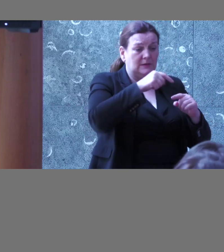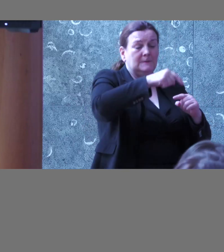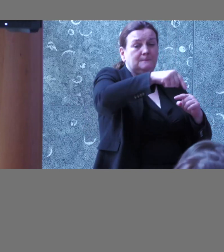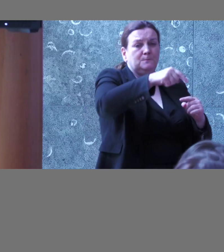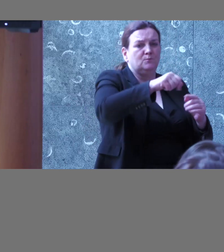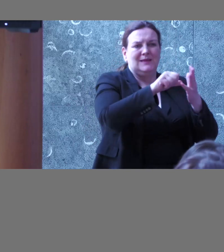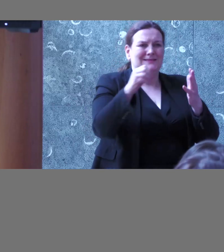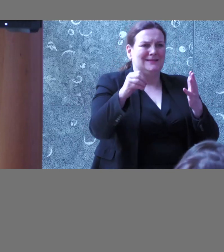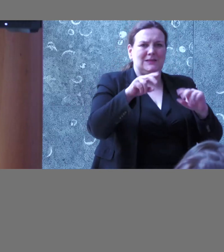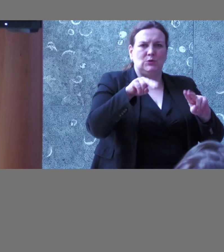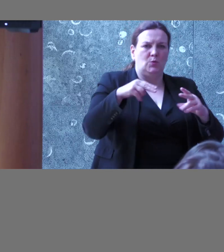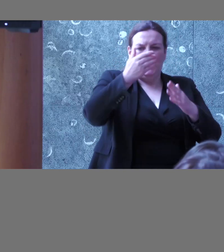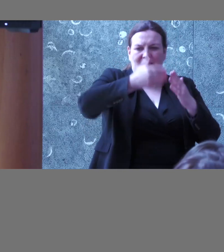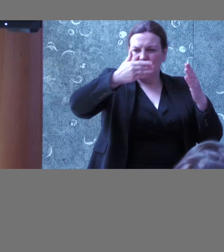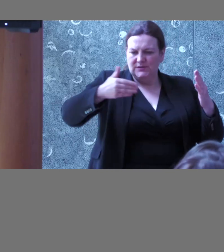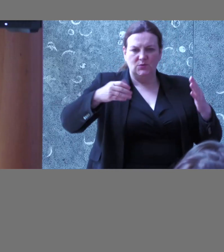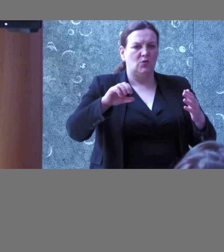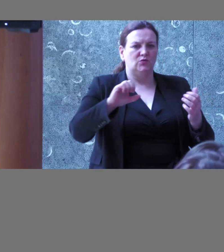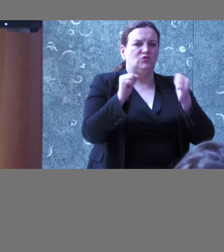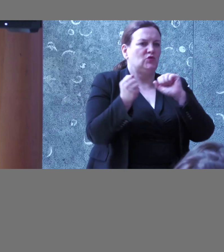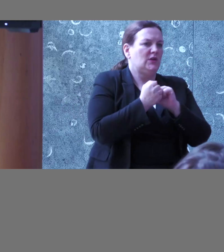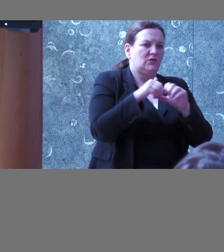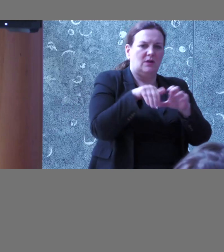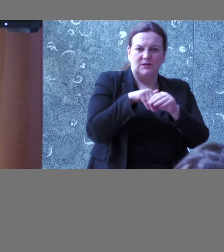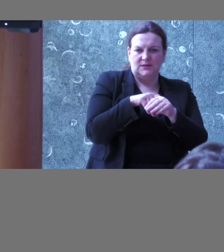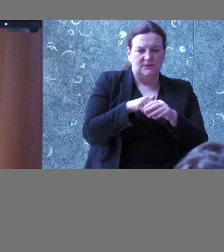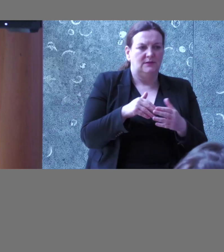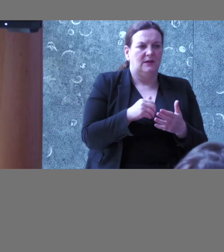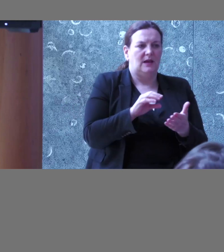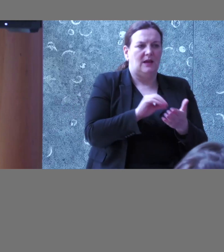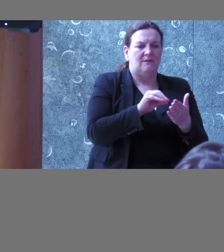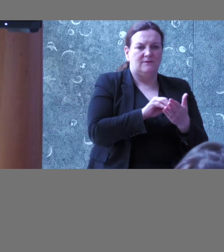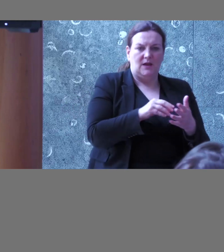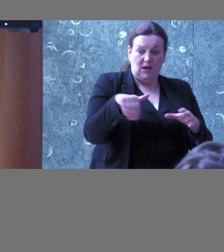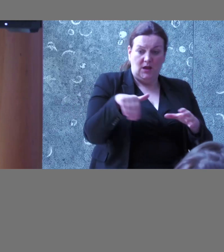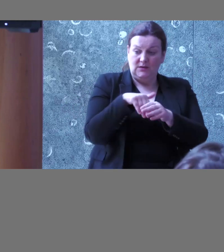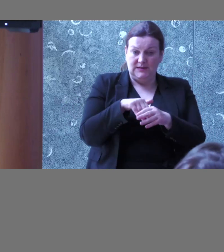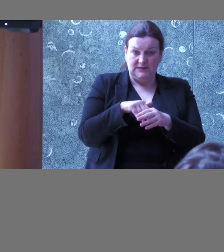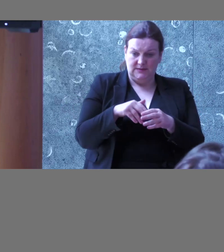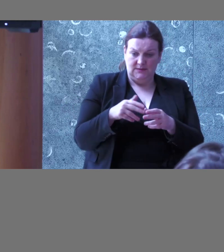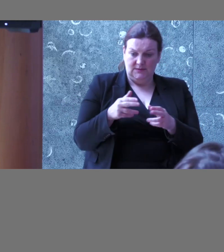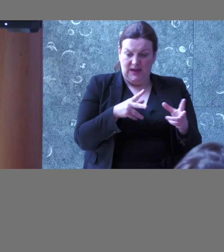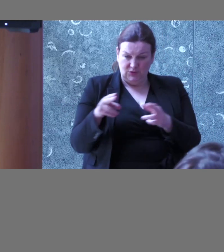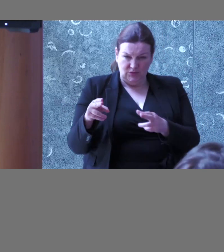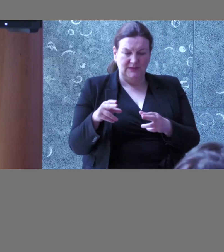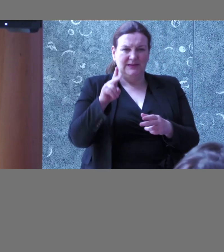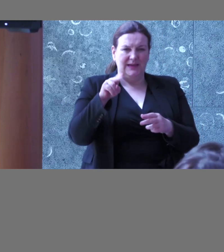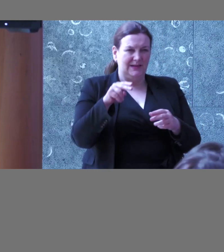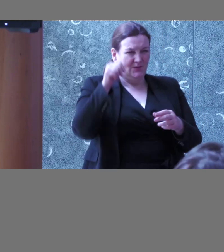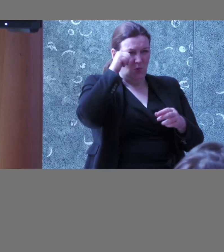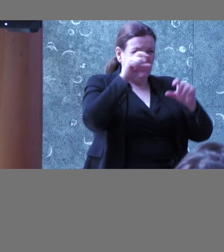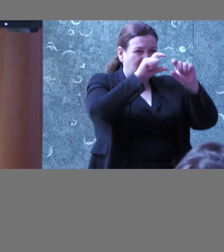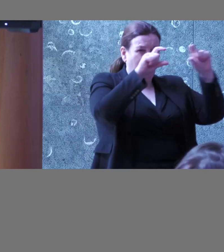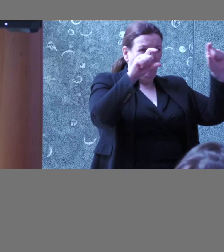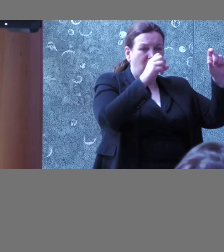new pages or changed content within that period of time and you have content rich editors and people can put in h3s over h2s and no all